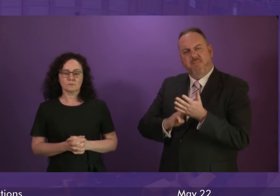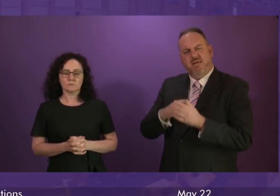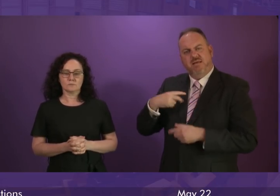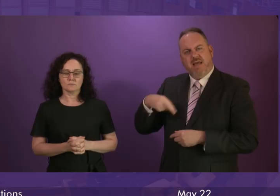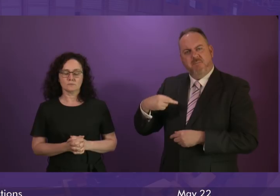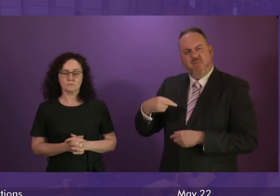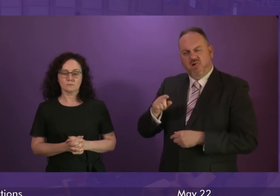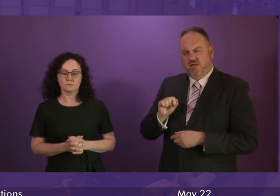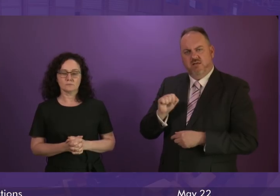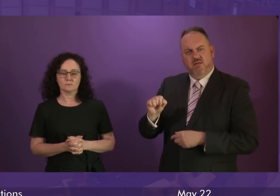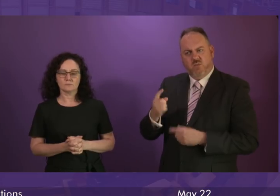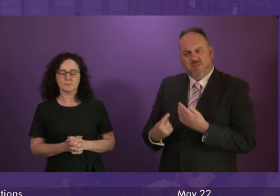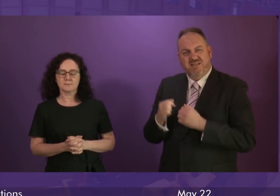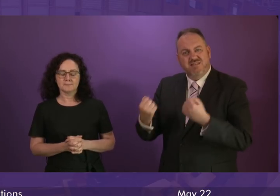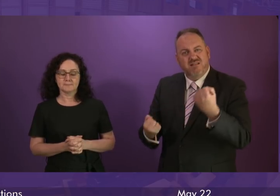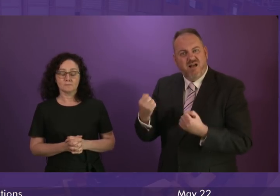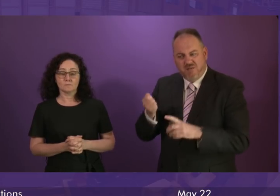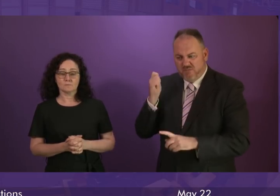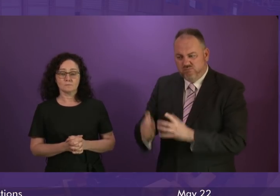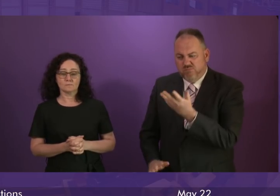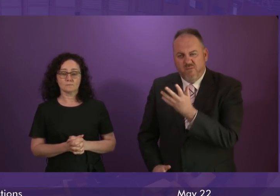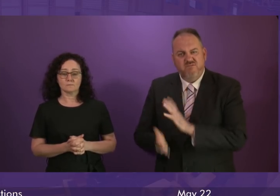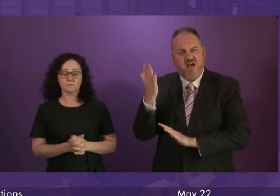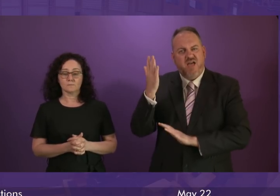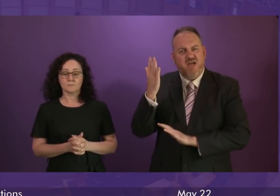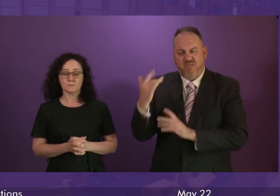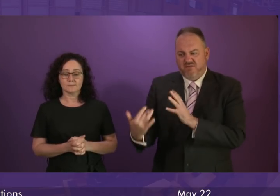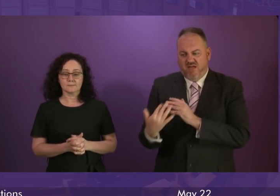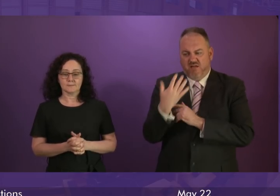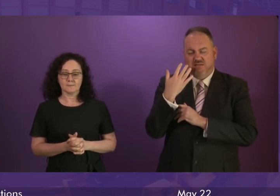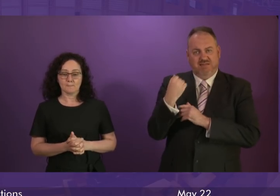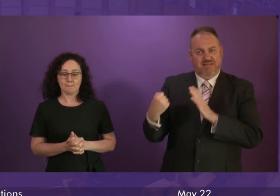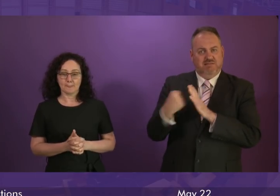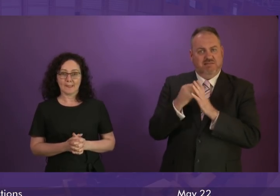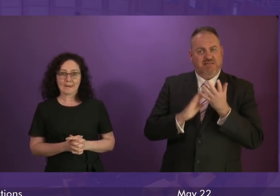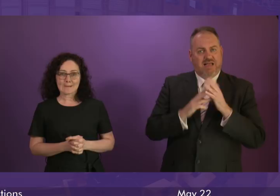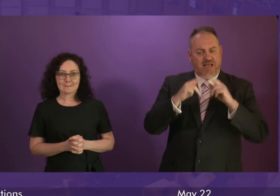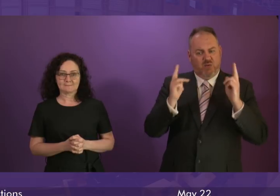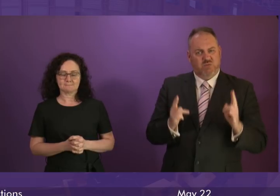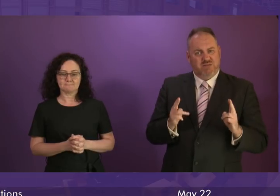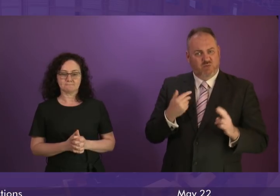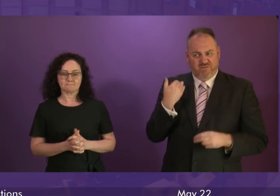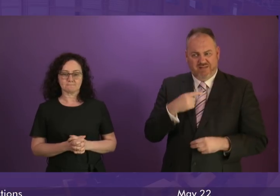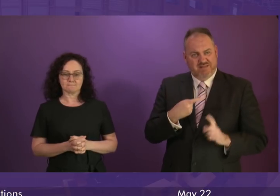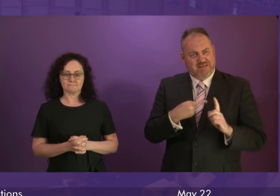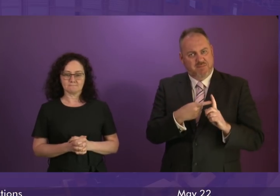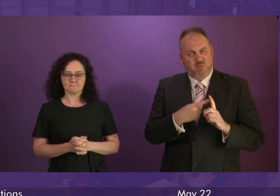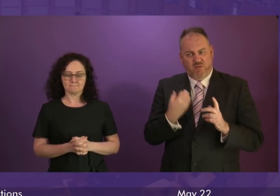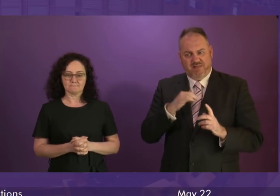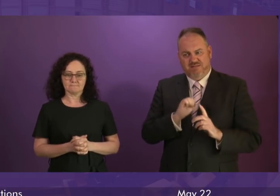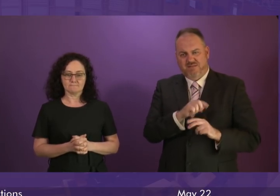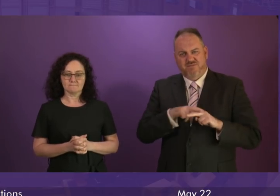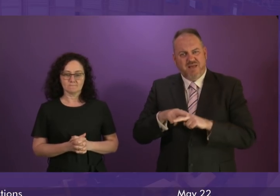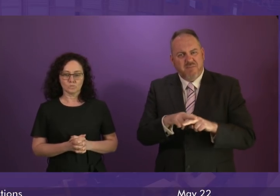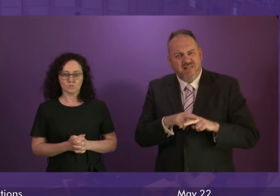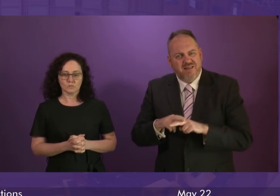His car had been firebombed. The flames were spreading to his house and could easily have killed him and his family or spread to nearby homes. Now